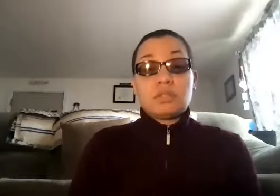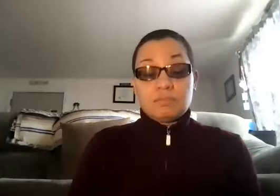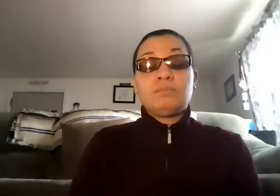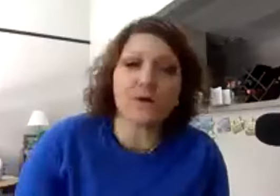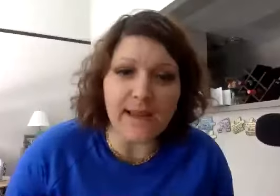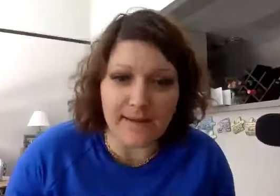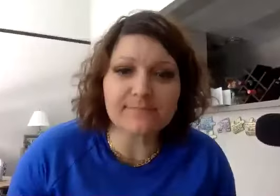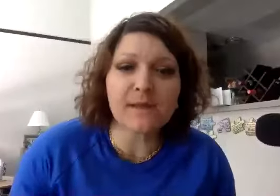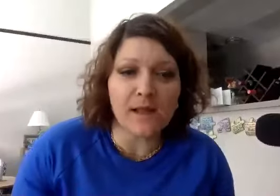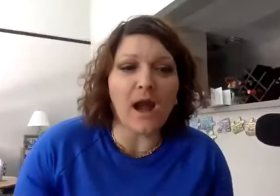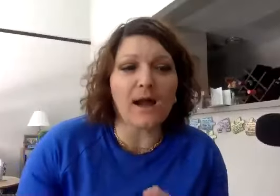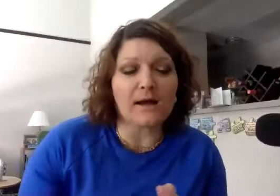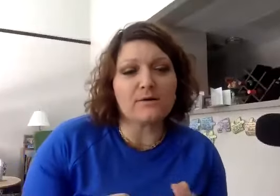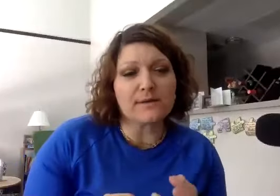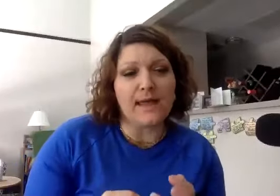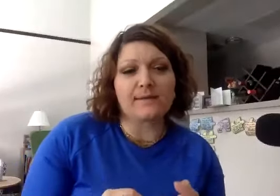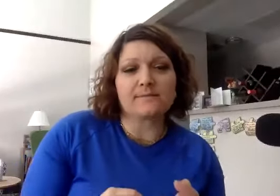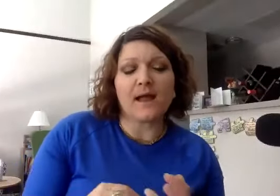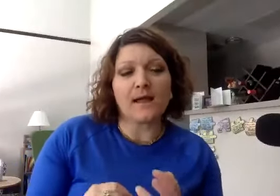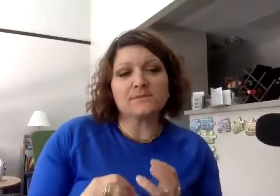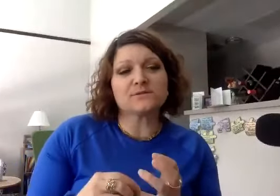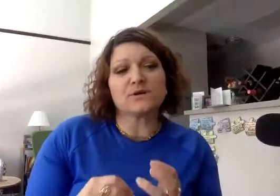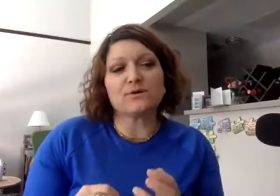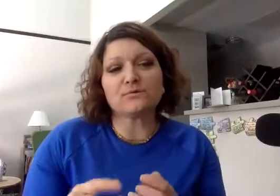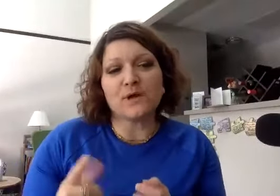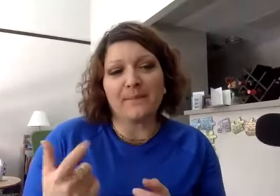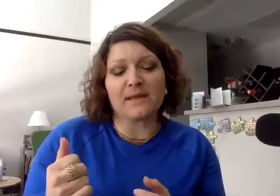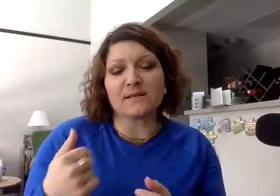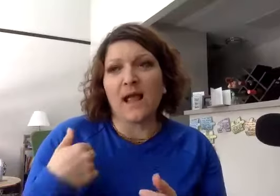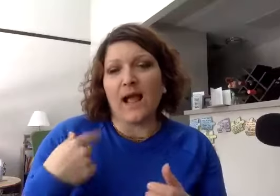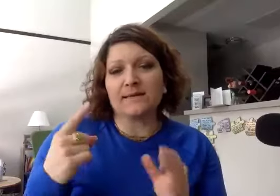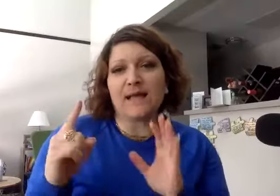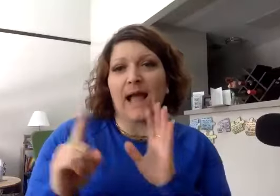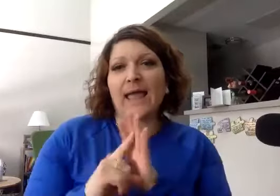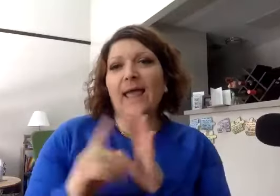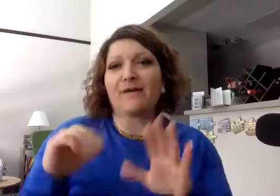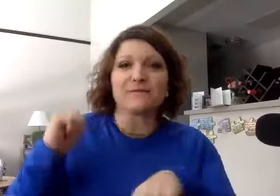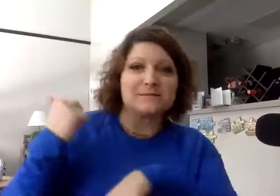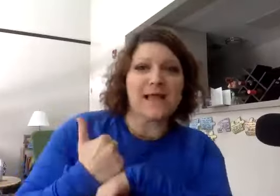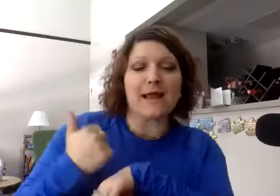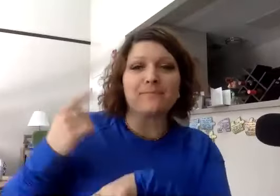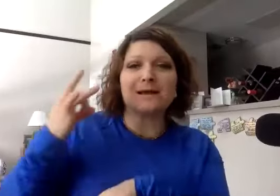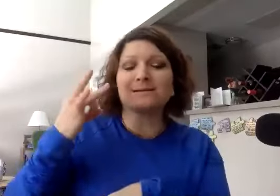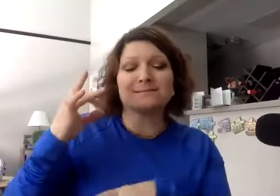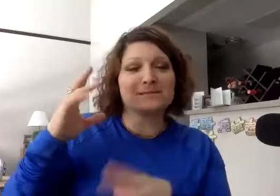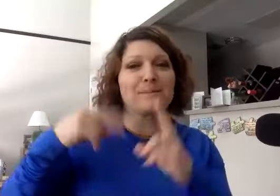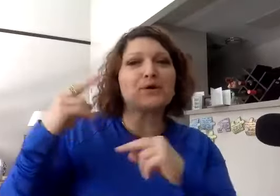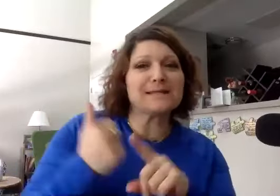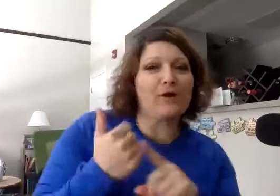Oh, okay. Yeah, it's good. And so, I mean, if I have a setup, if the person already